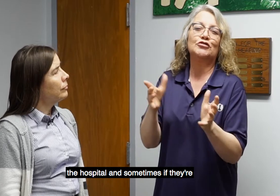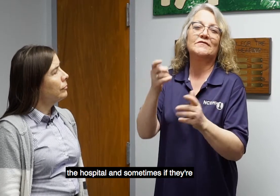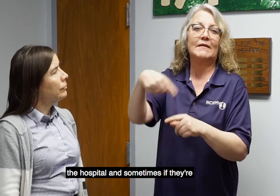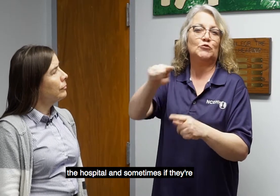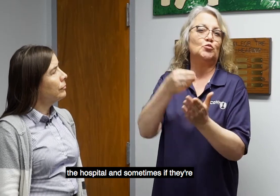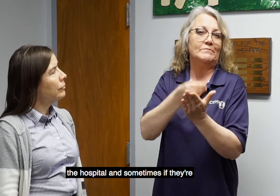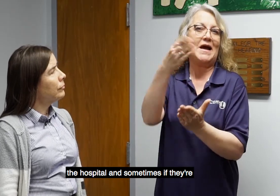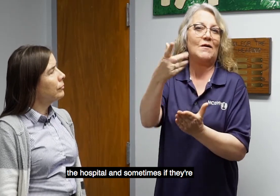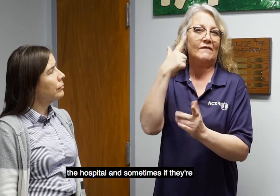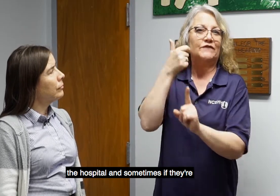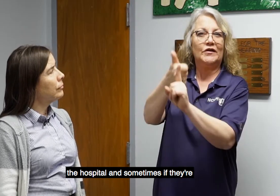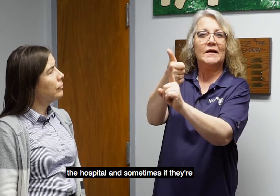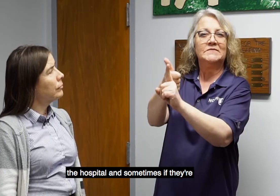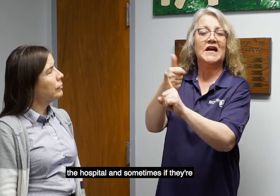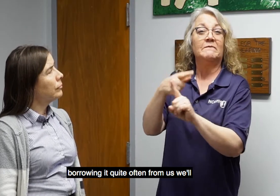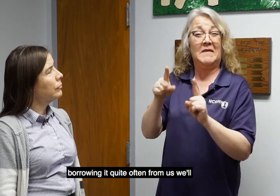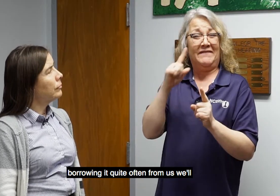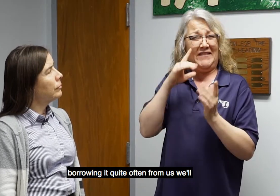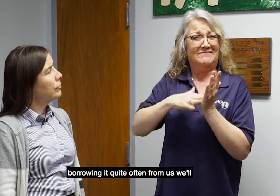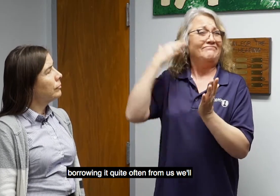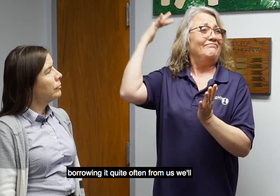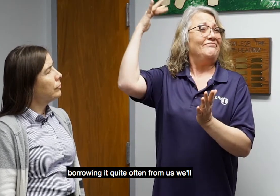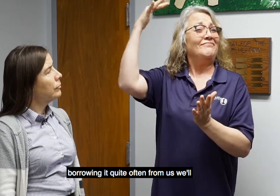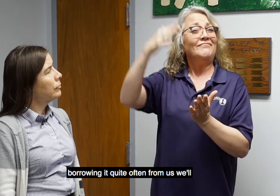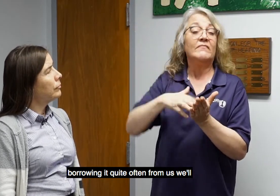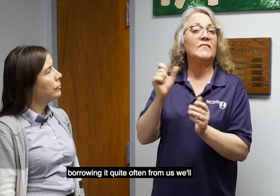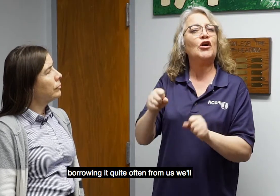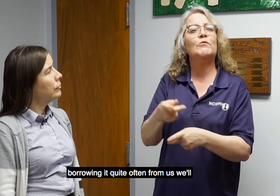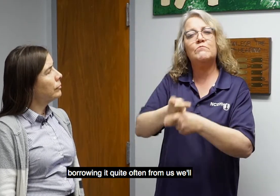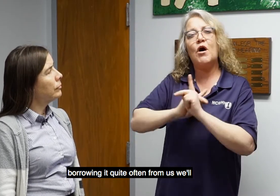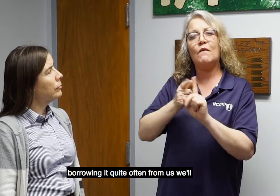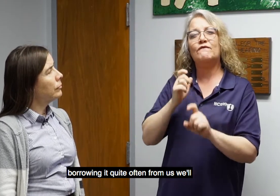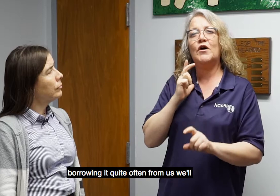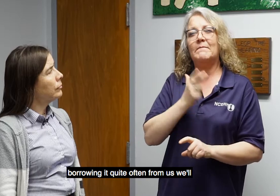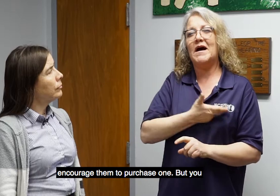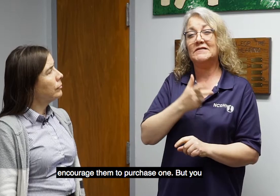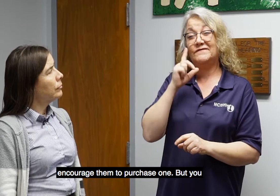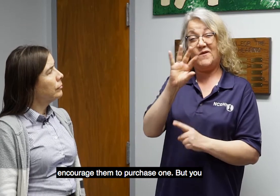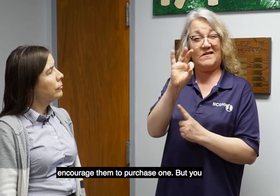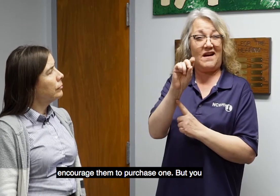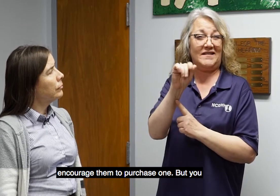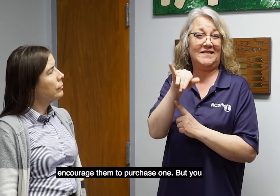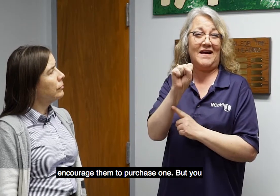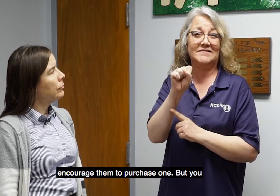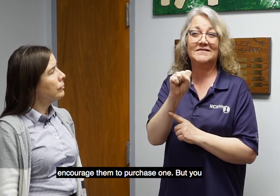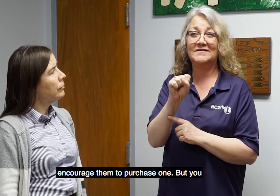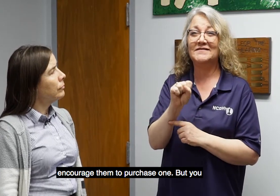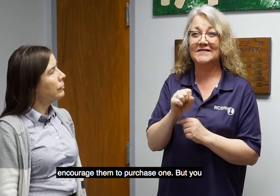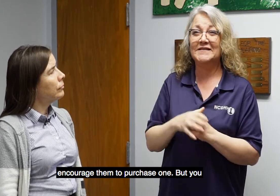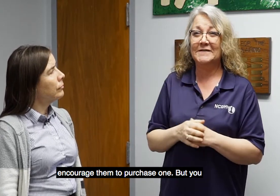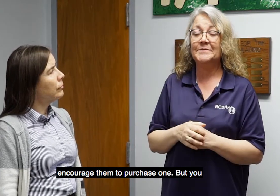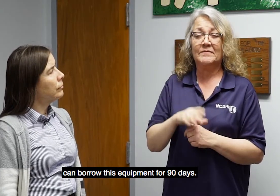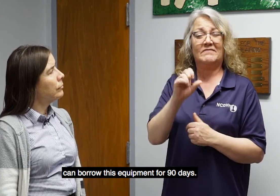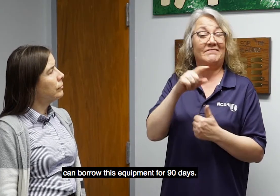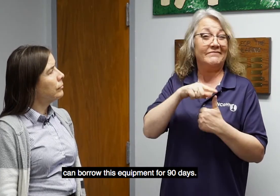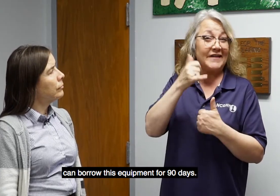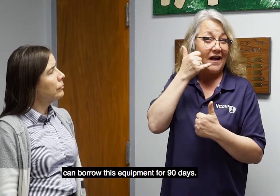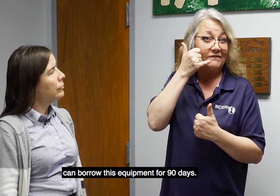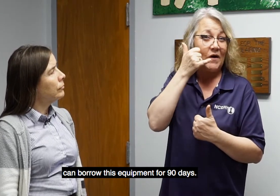And sometimes, if they're borrowing it quite often from us, we'll encourage them to purchase one. But you can borrow this equipment for 90